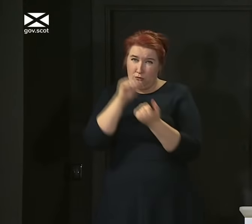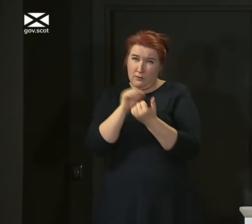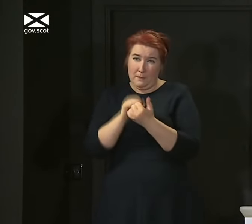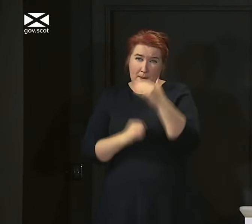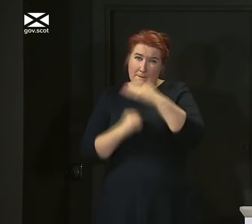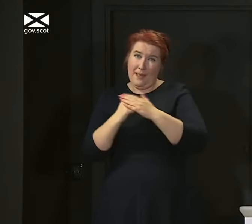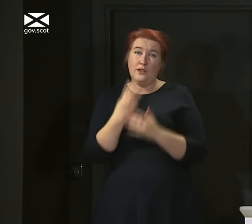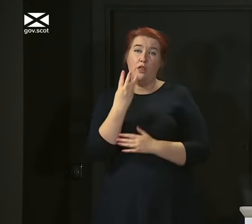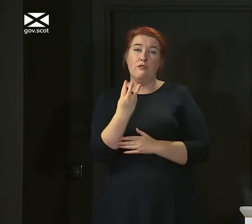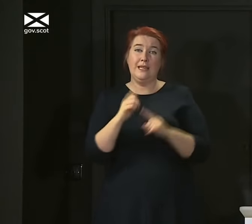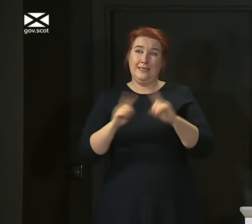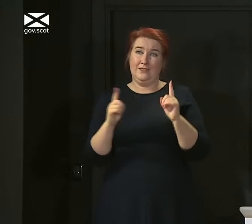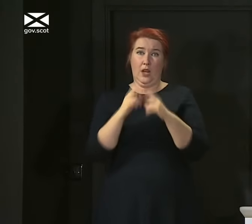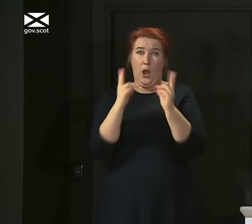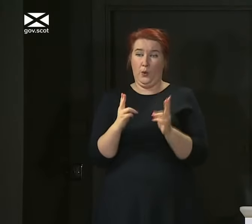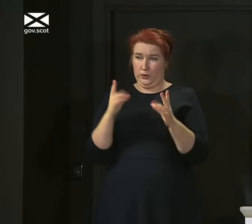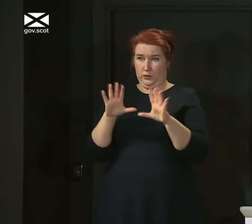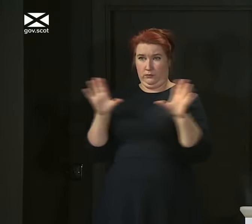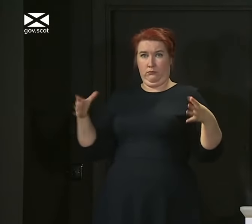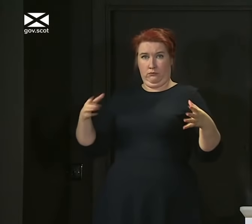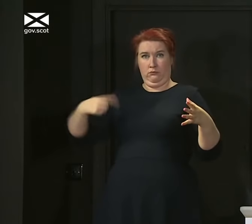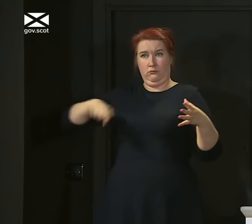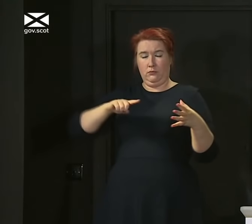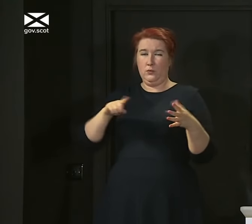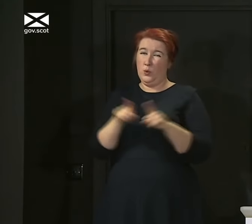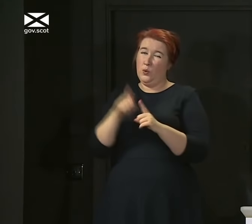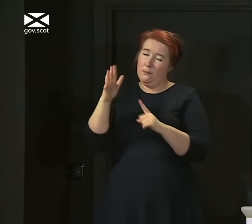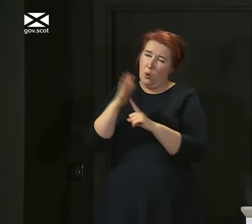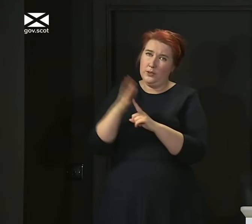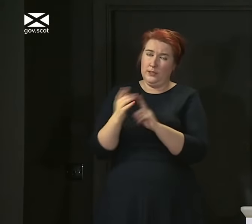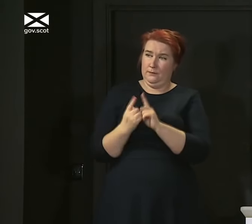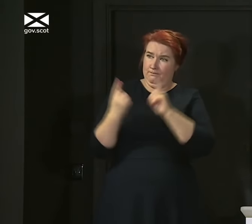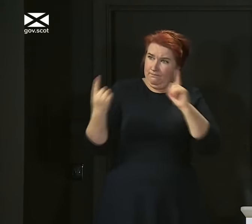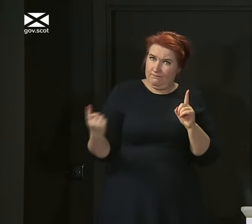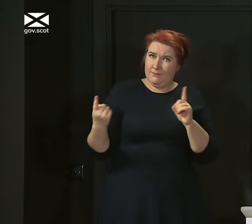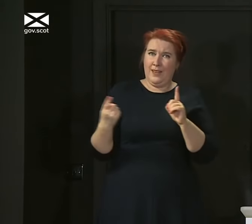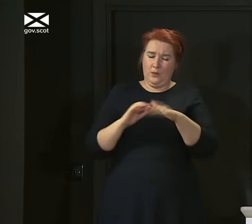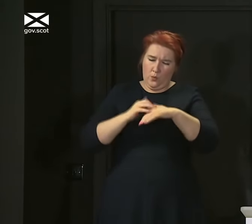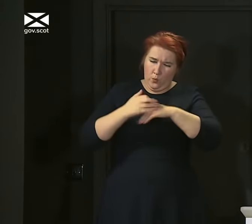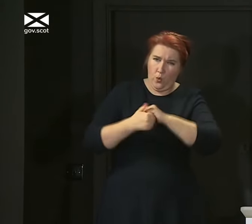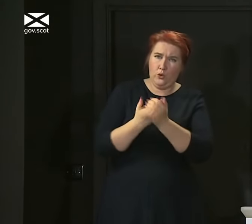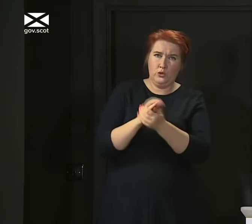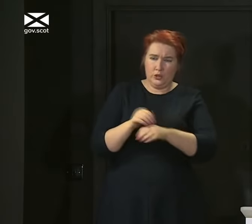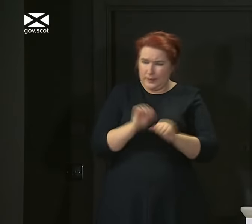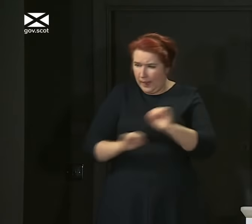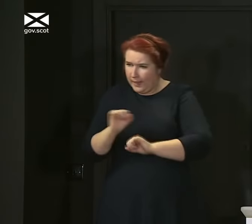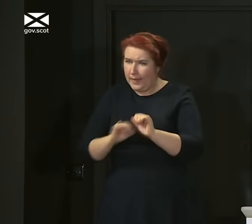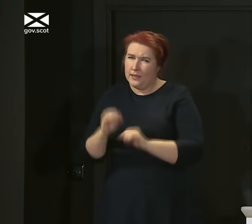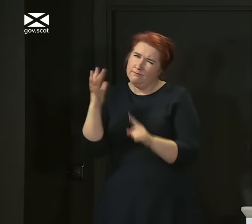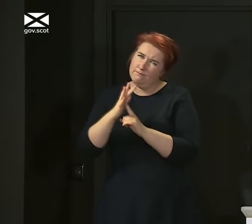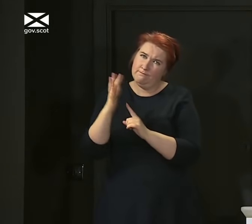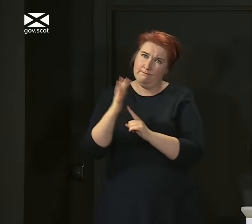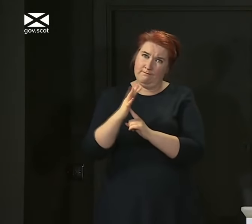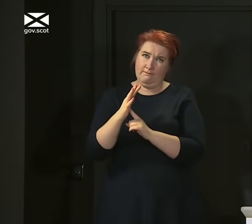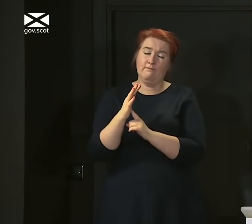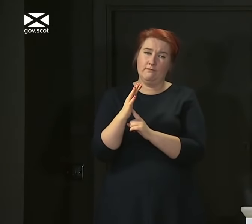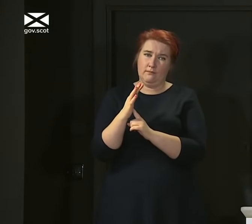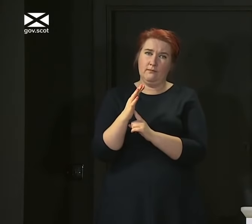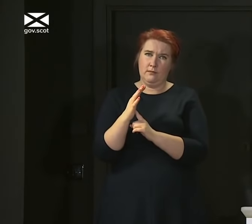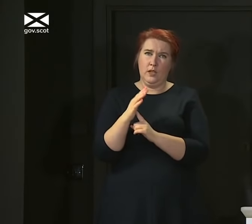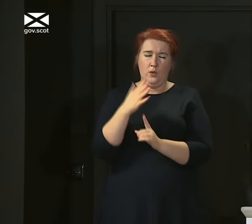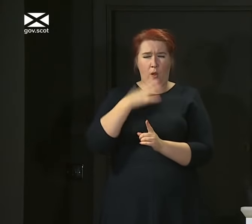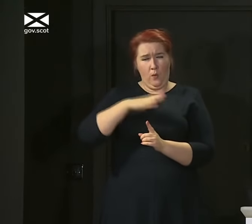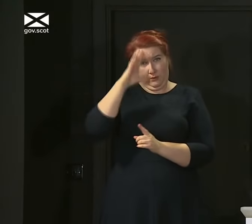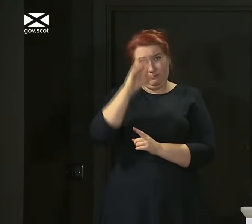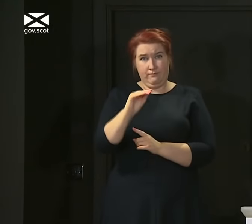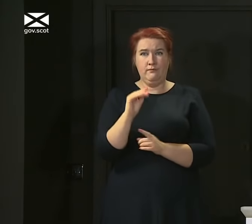households there. And remember also the importance of physical distancing and hygiene. And it is these rules that I want to end